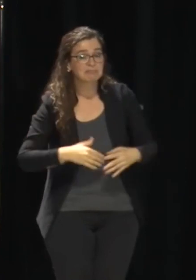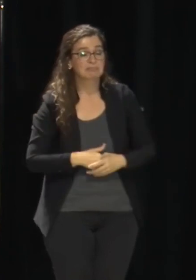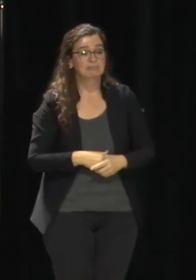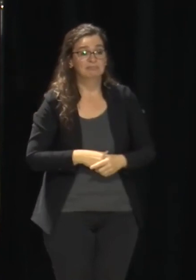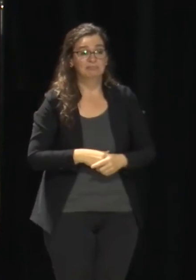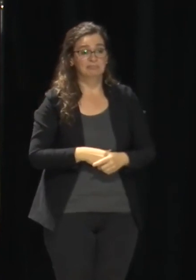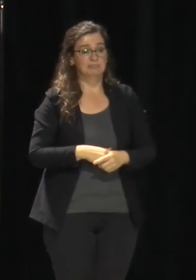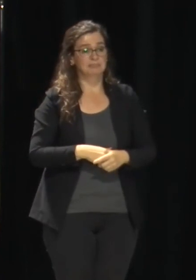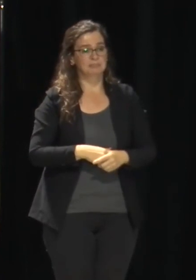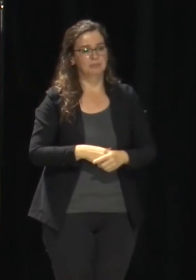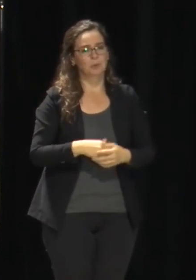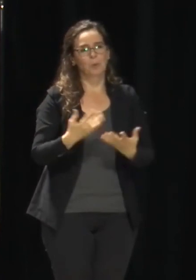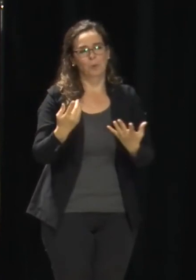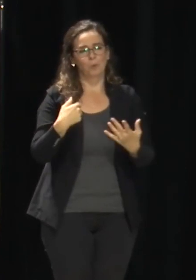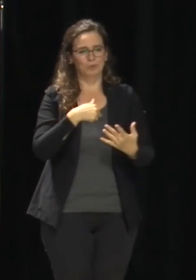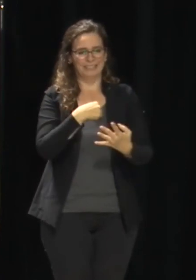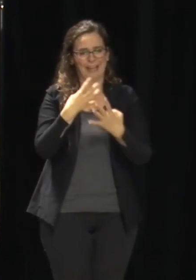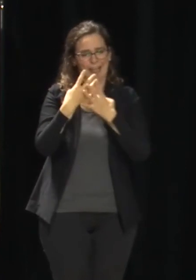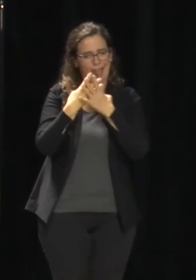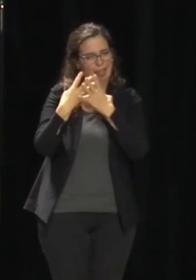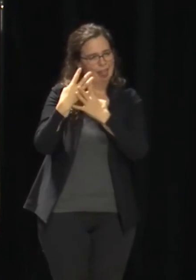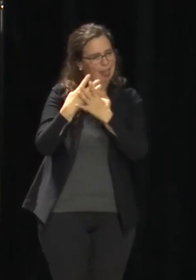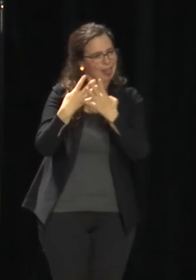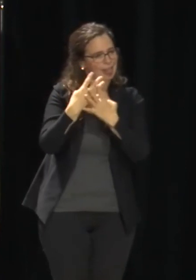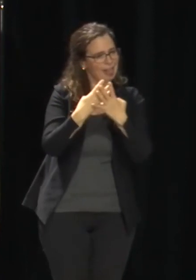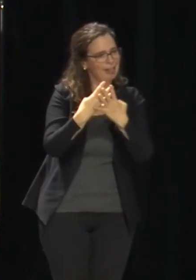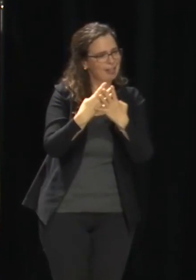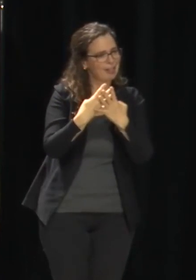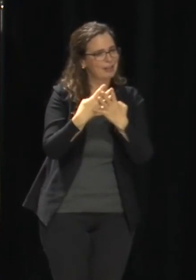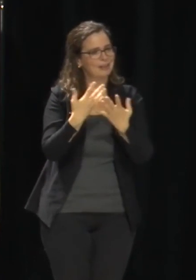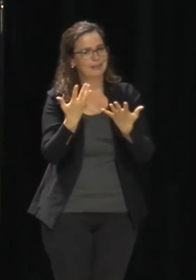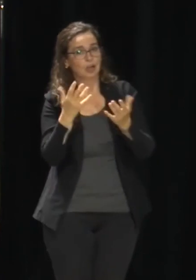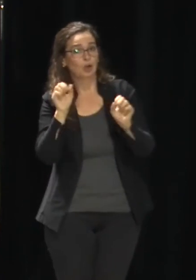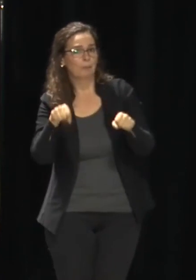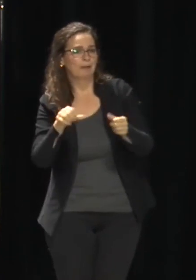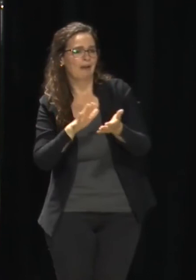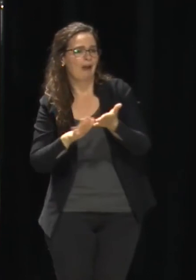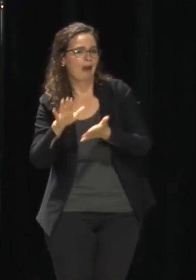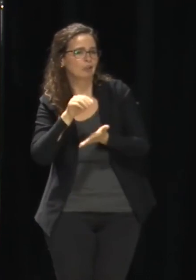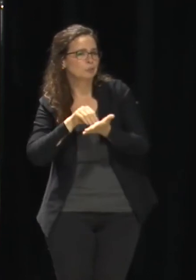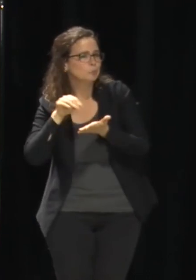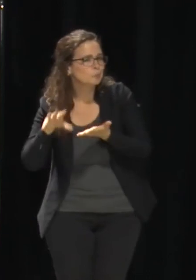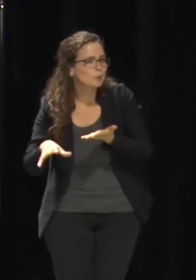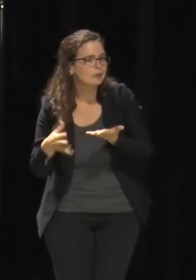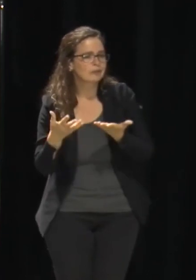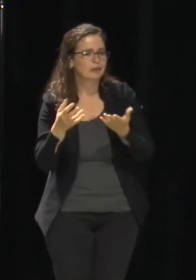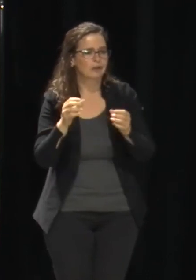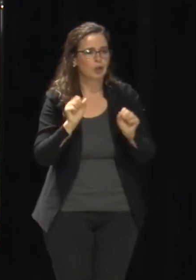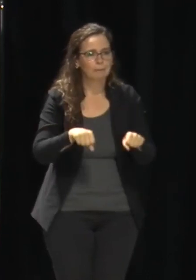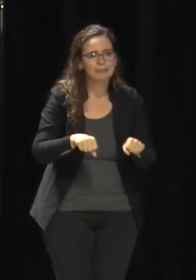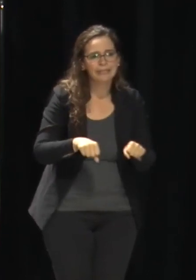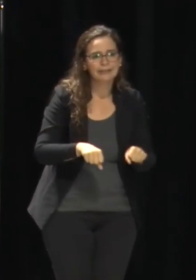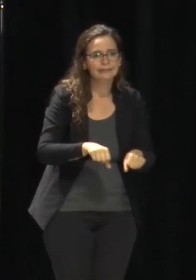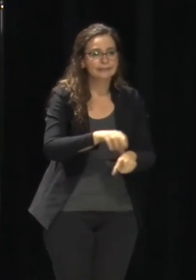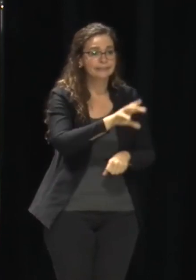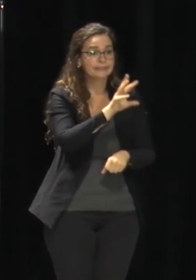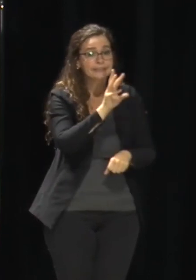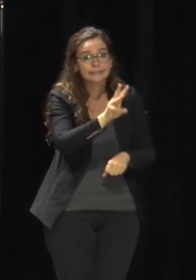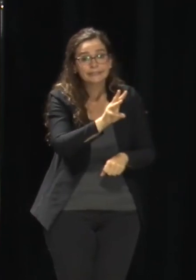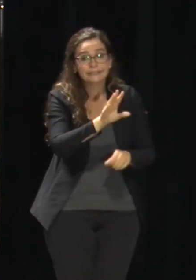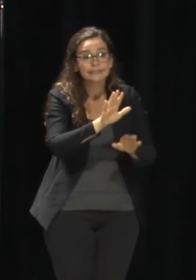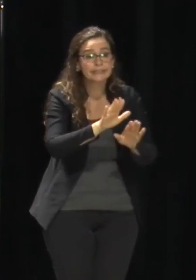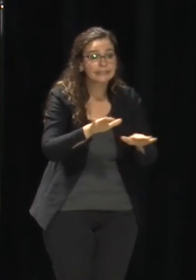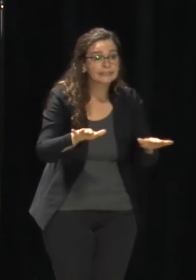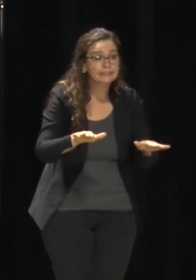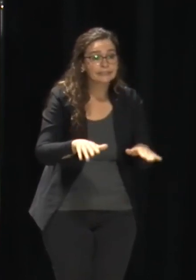been a screening with a college student. It could have been three out of the six school age kids, too. I went there for something